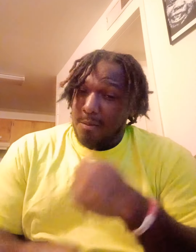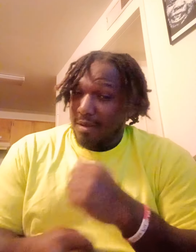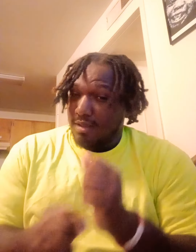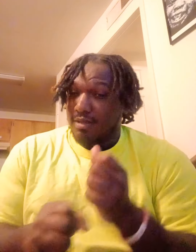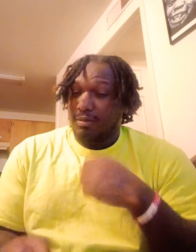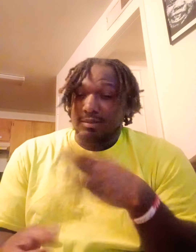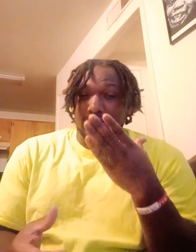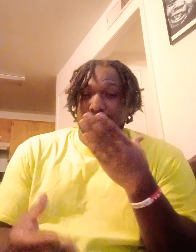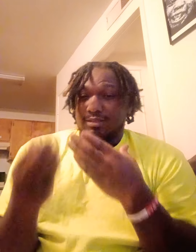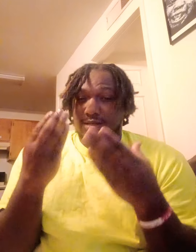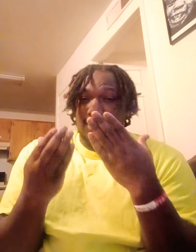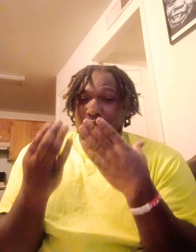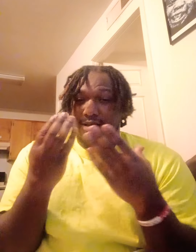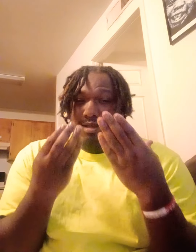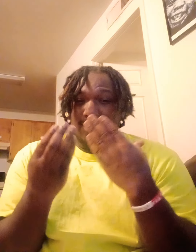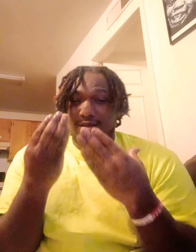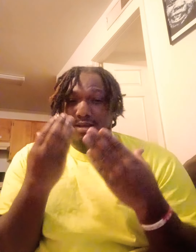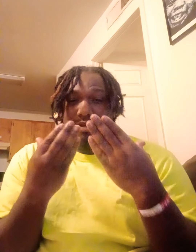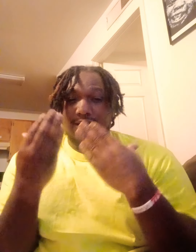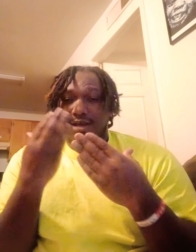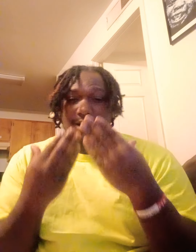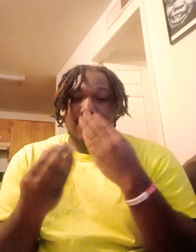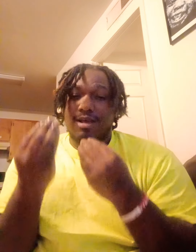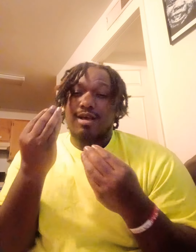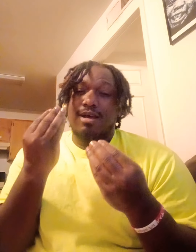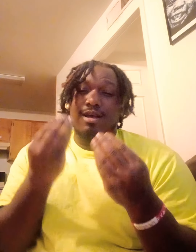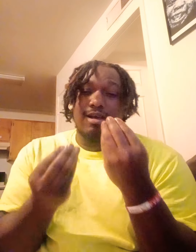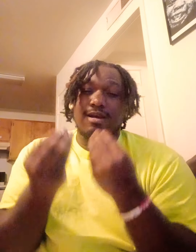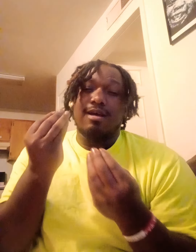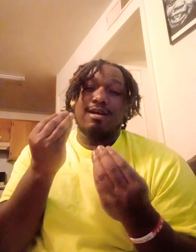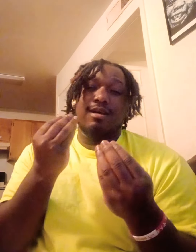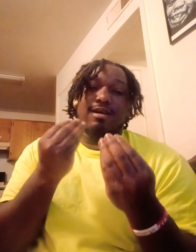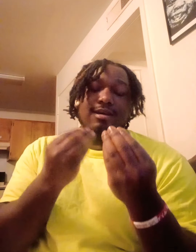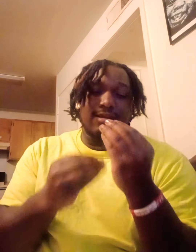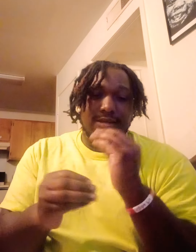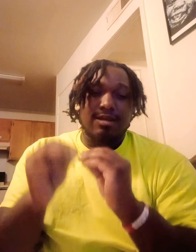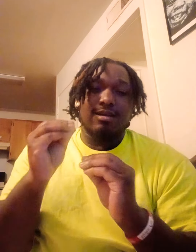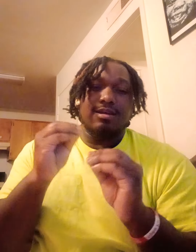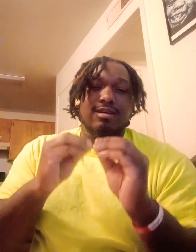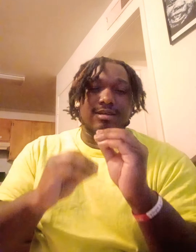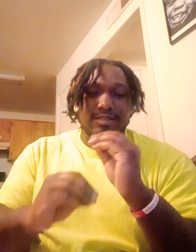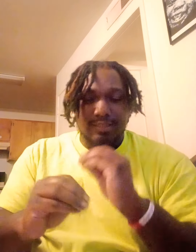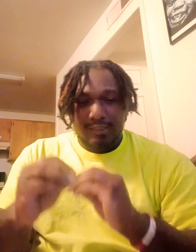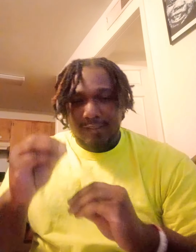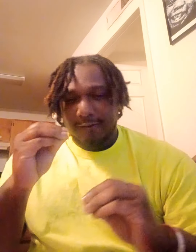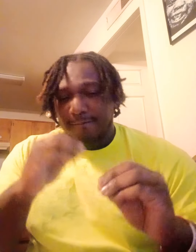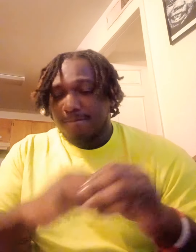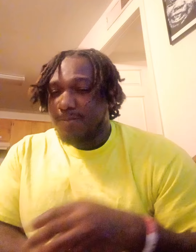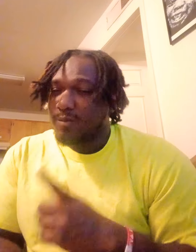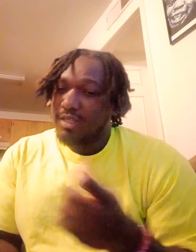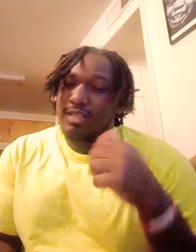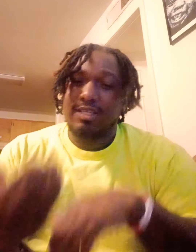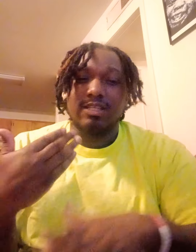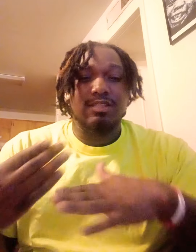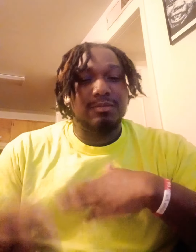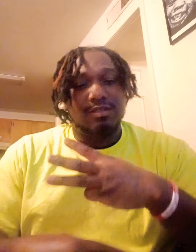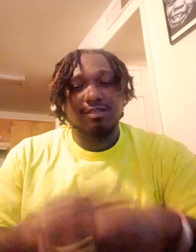Fortunate To have you I'm so glad You're in my